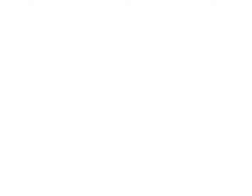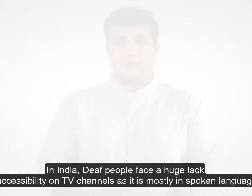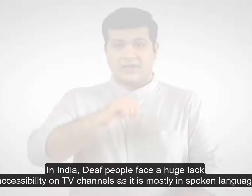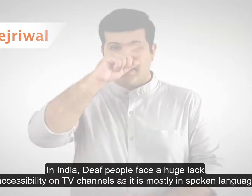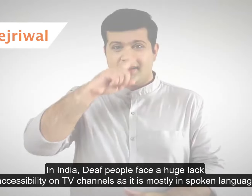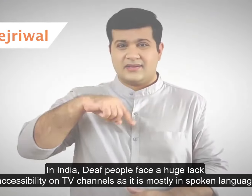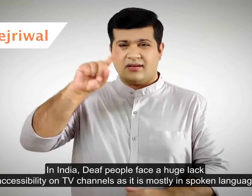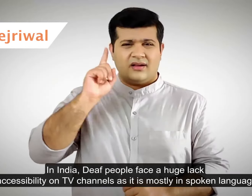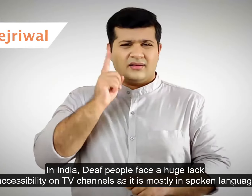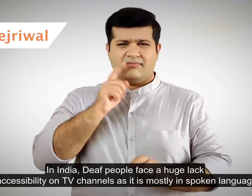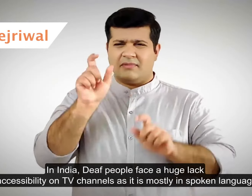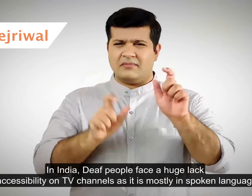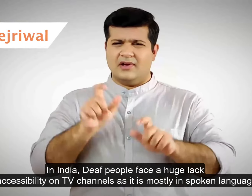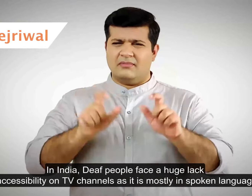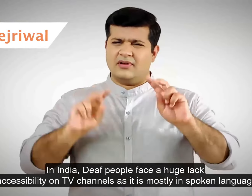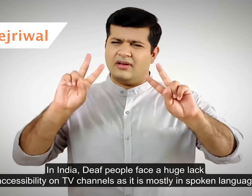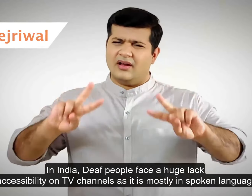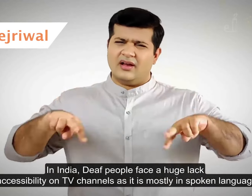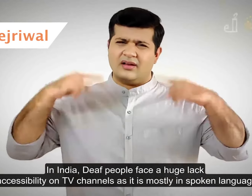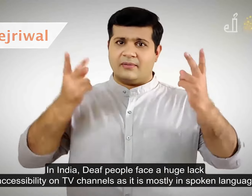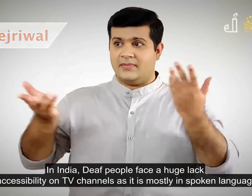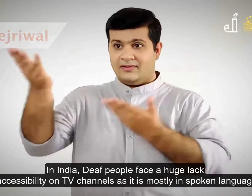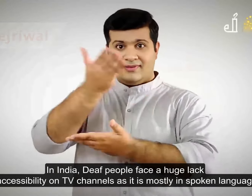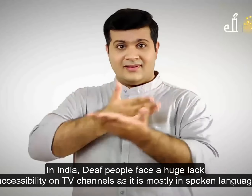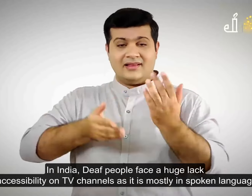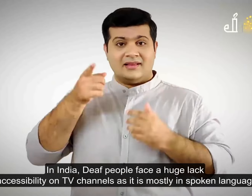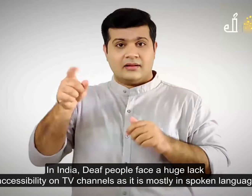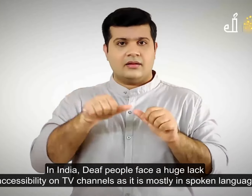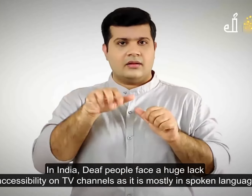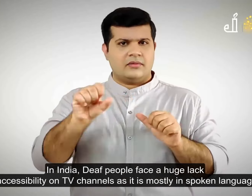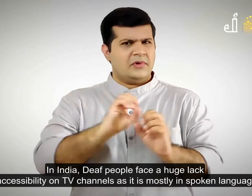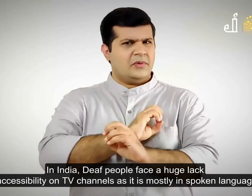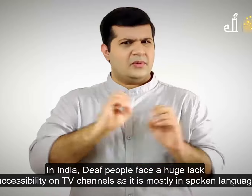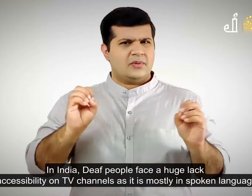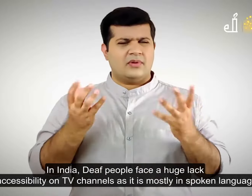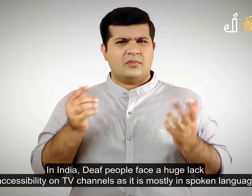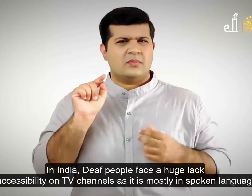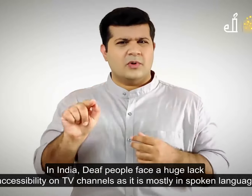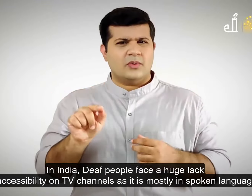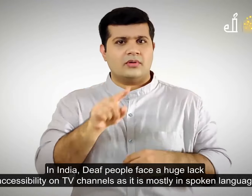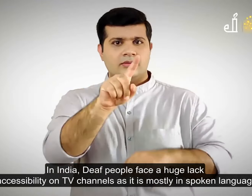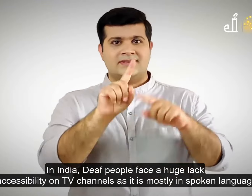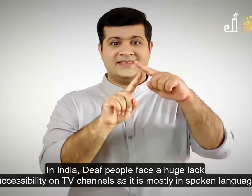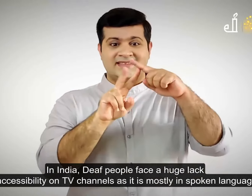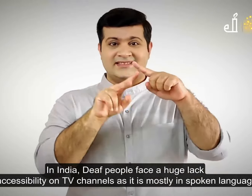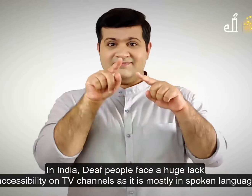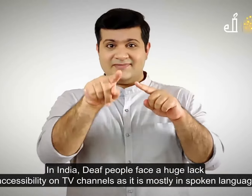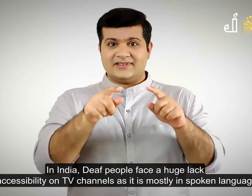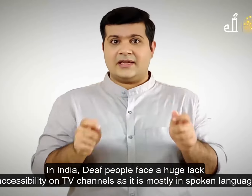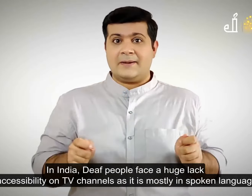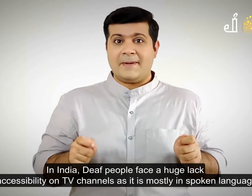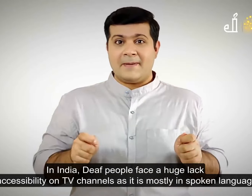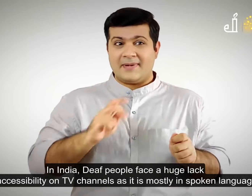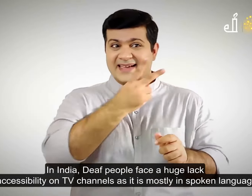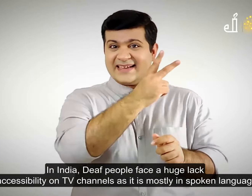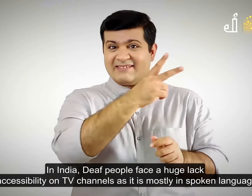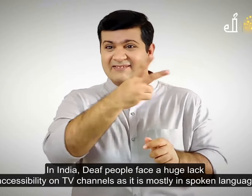In India deaf people face a huge lack of accessibility on TV channels as it is mostly in spoken